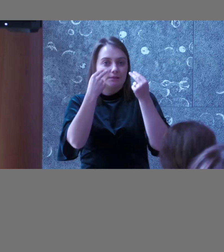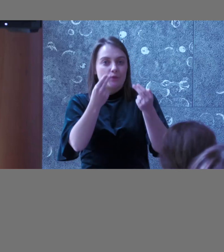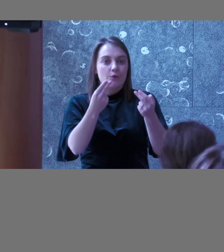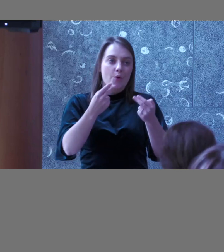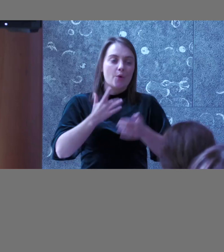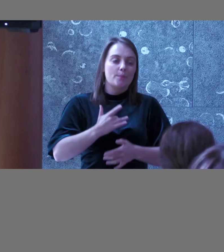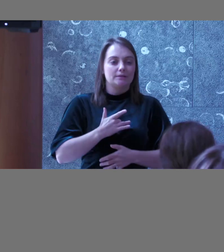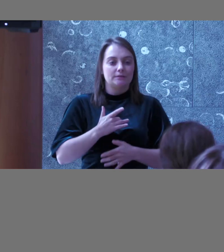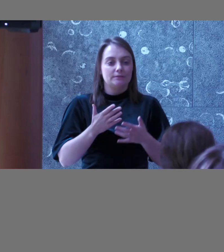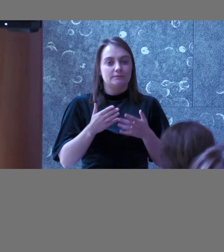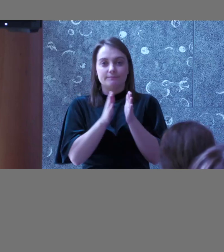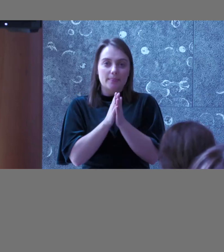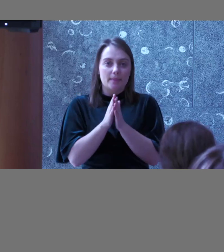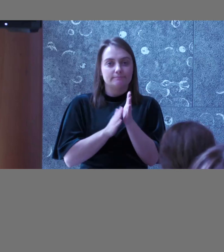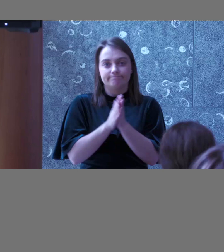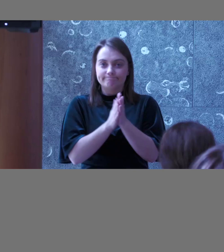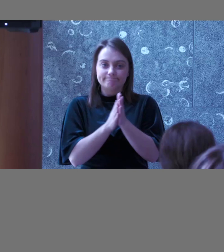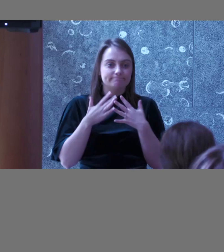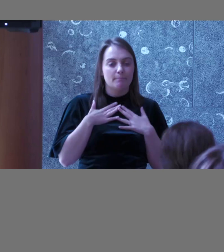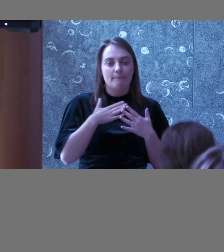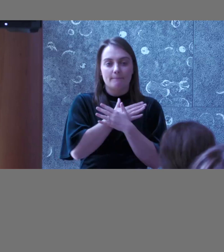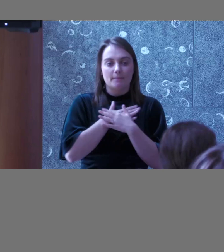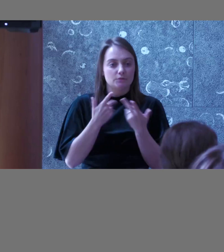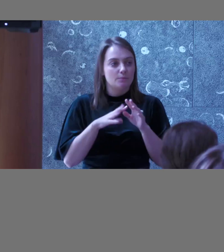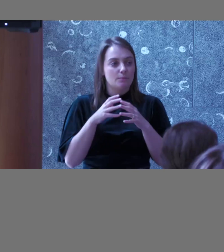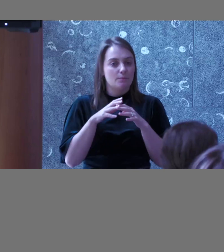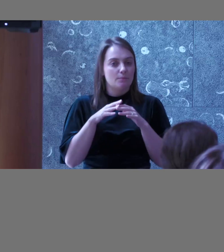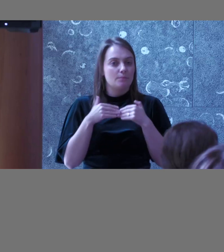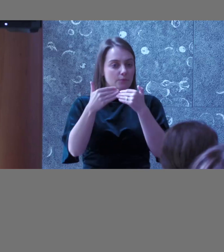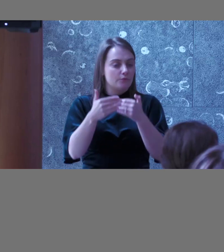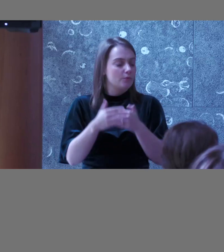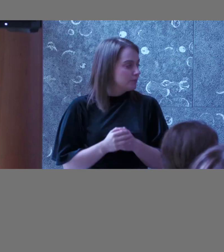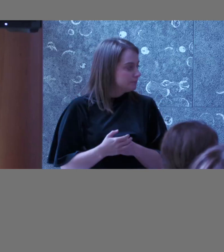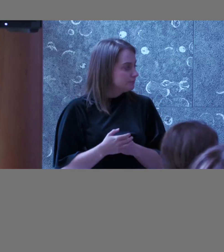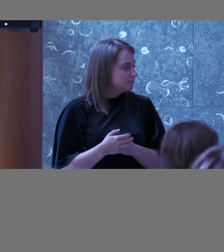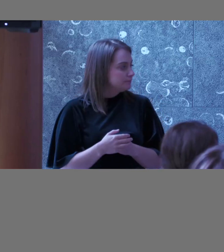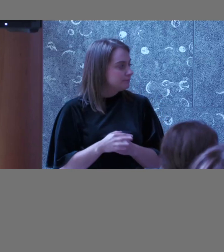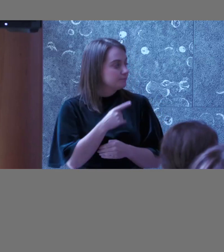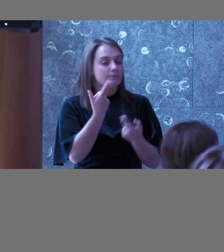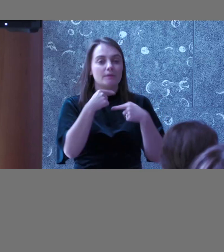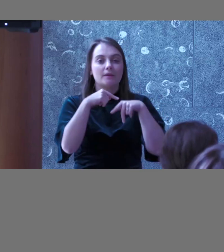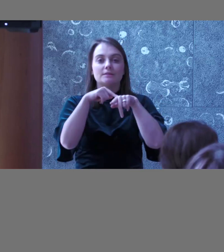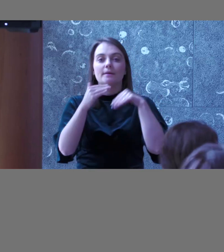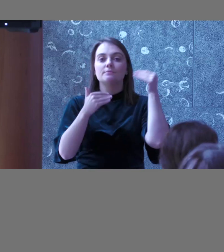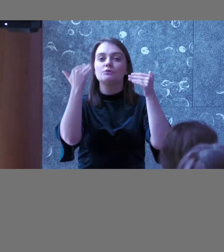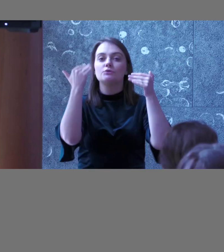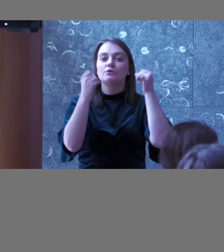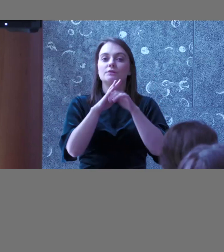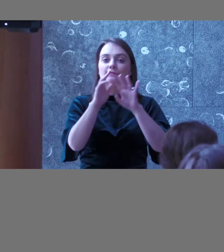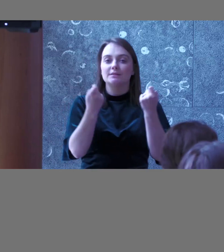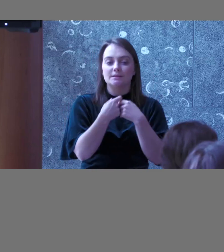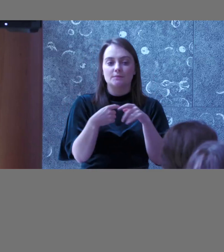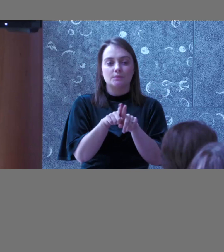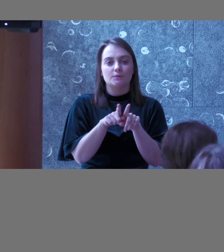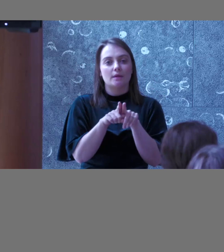know to move forward like that you know I think it depends on the maturity of your team like if it's